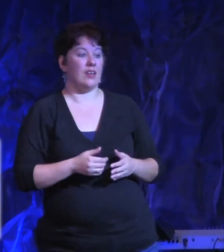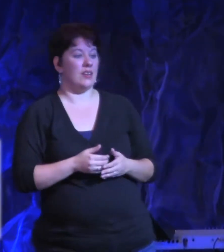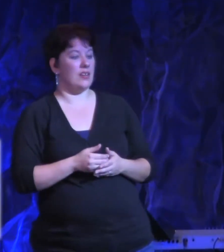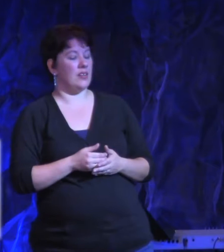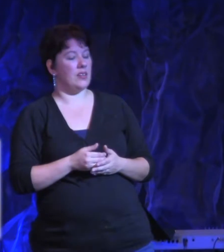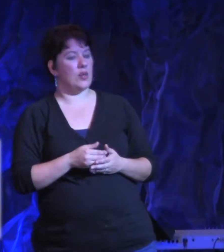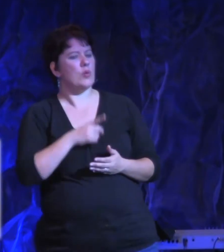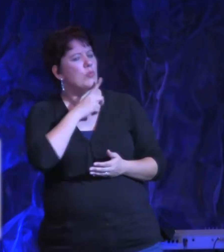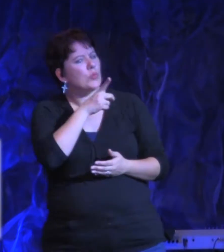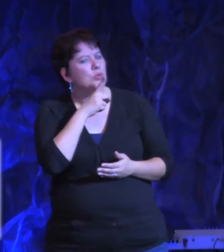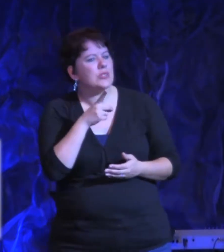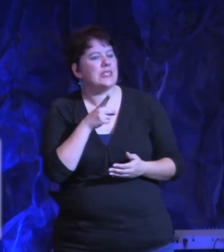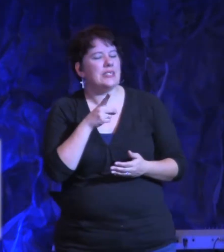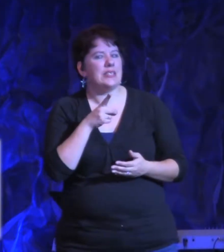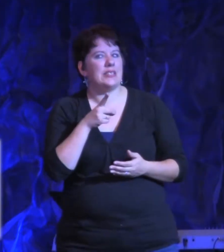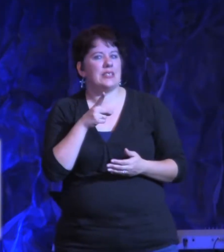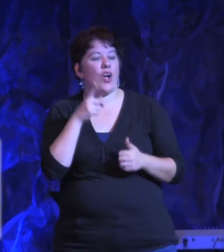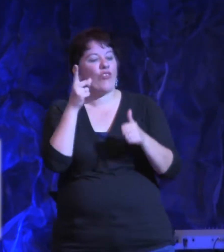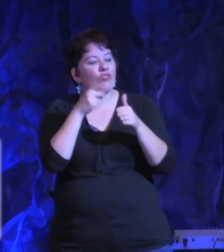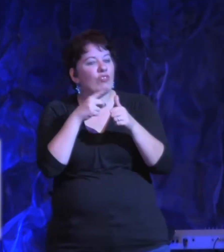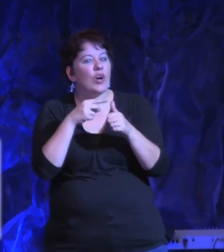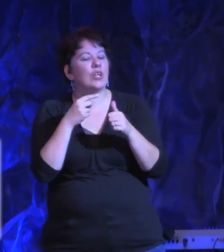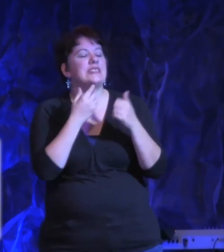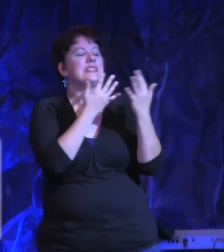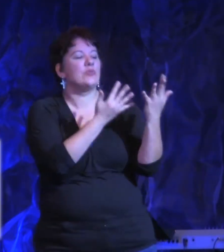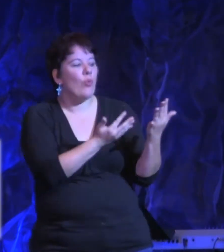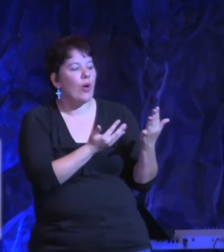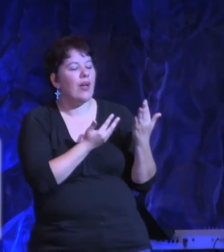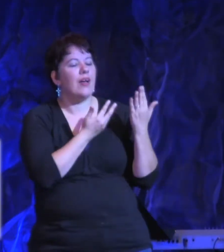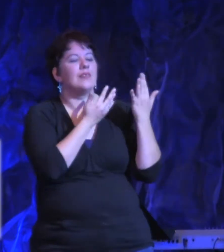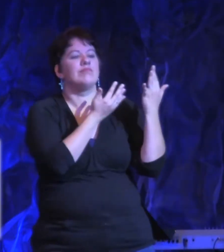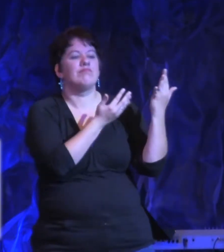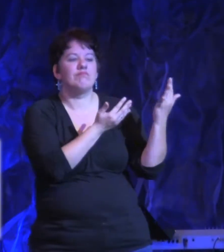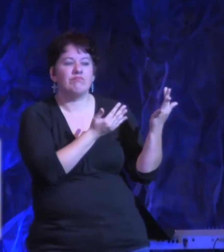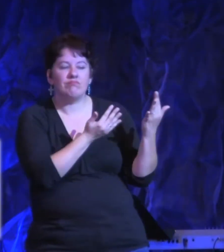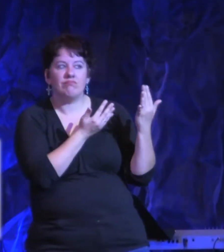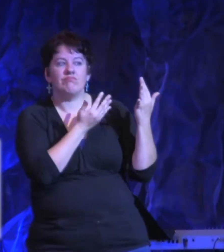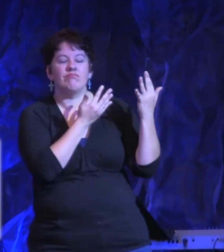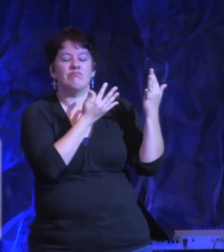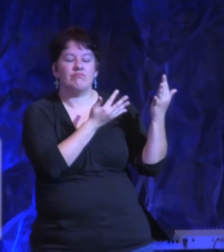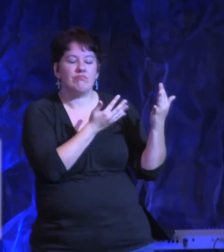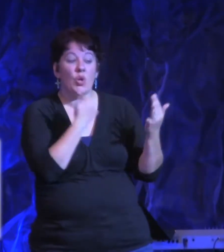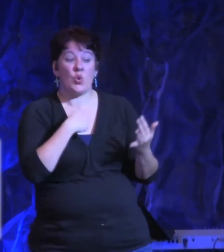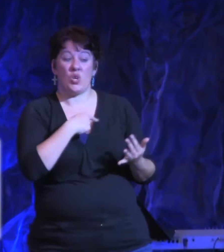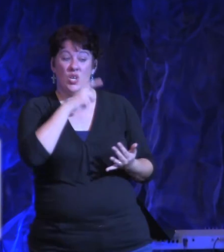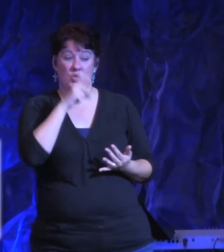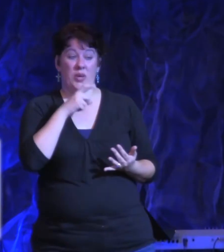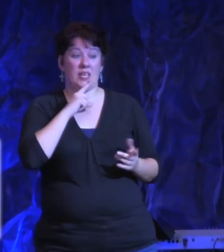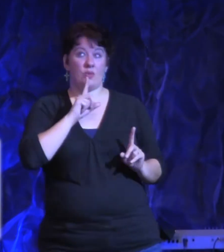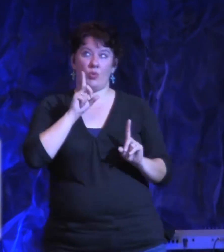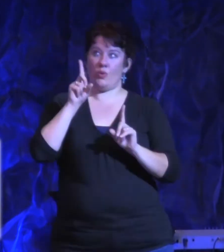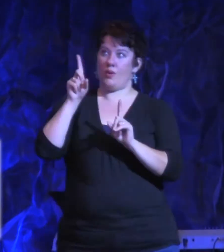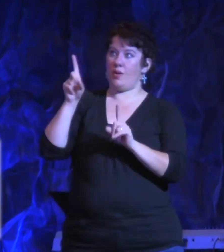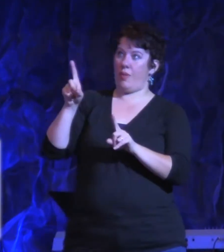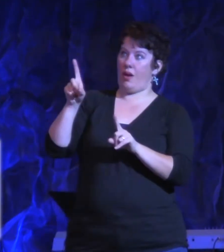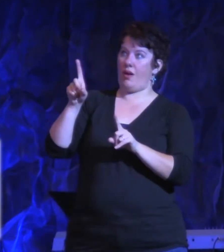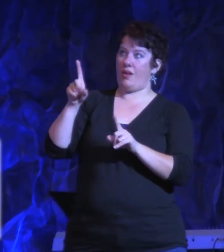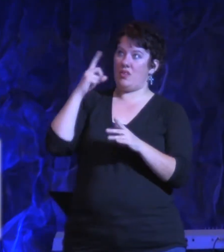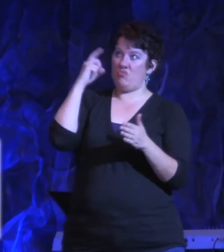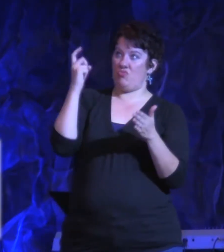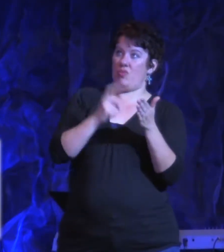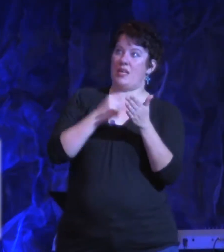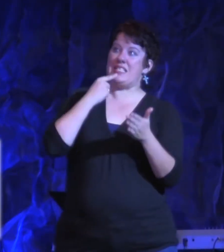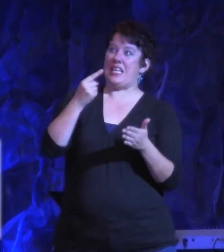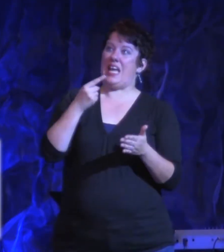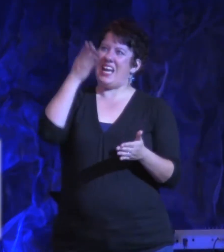all He's doing is waiting for us to just respond. And then if we'll respond and say, oh God, I know that's not